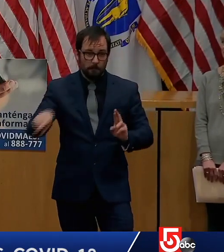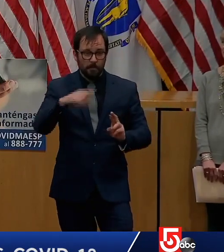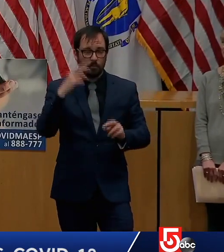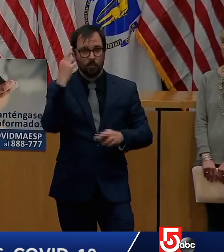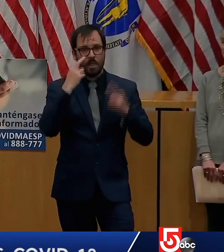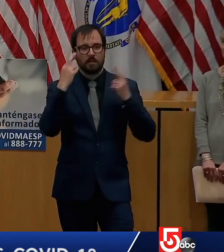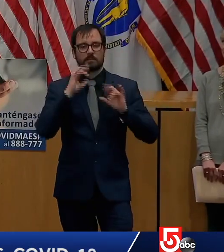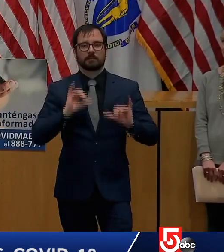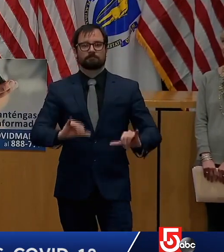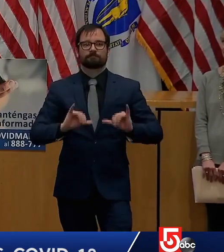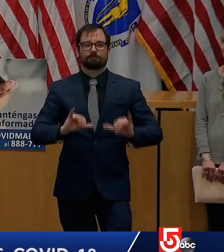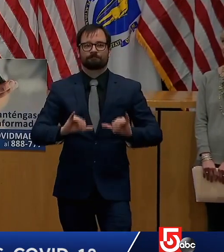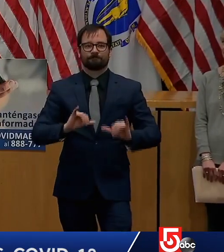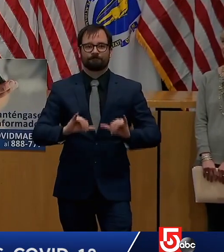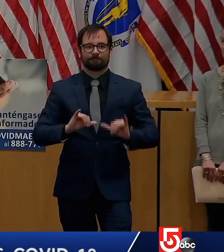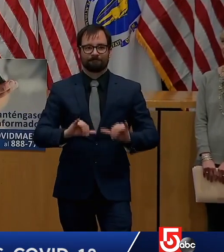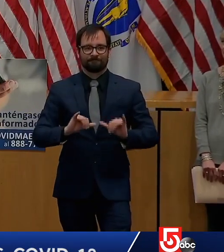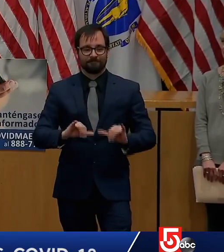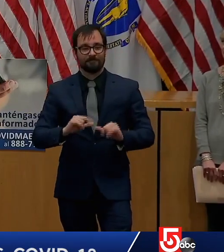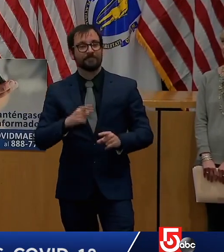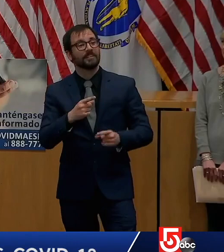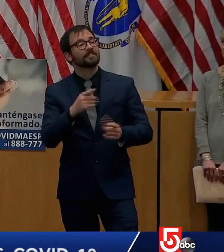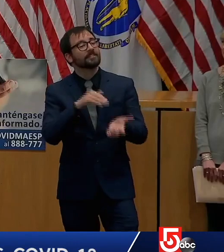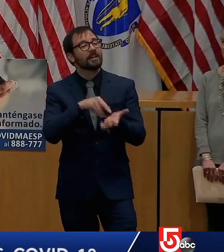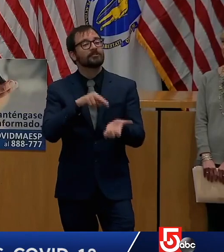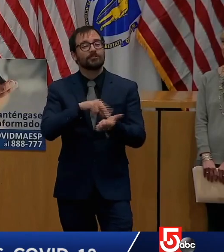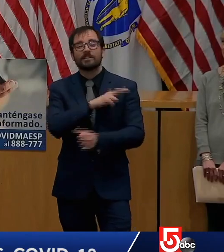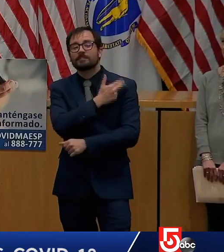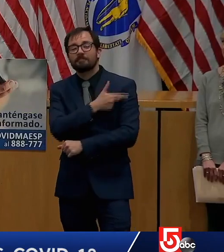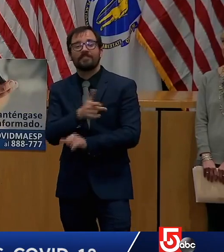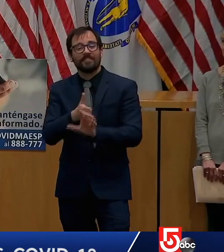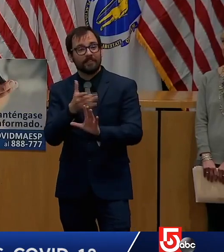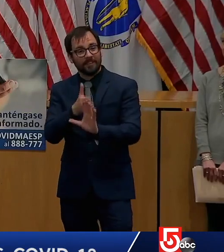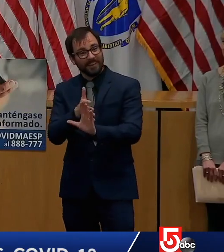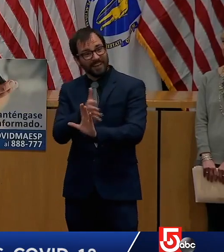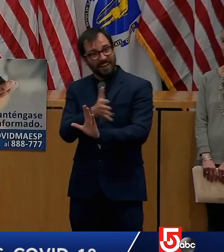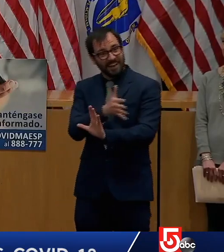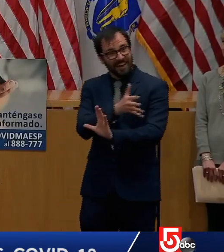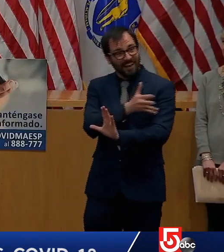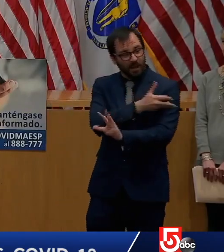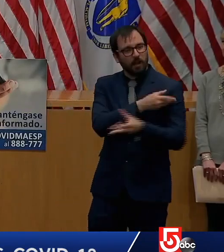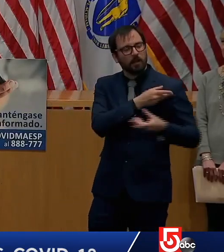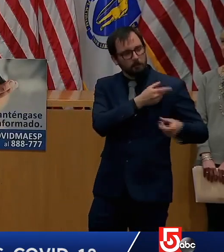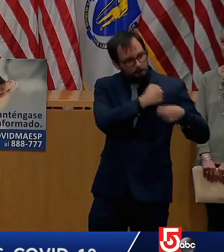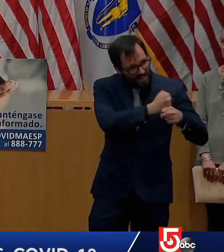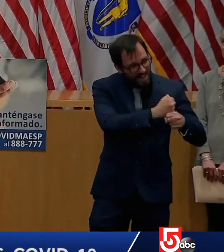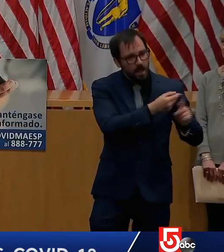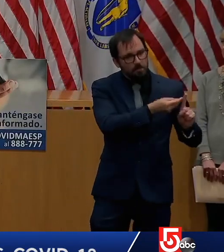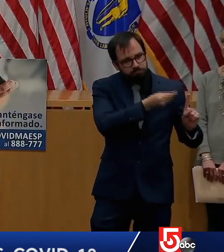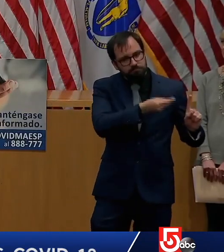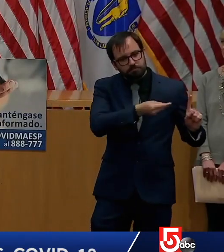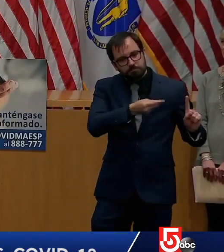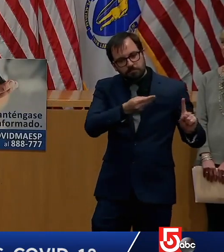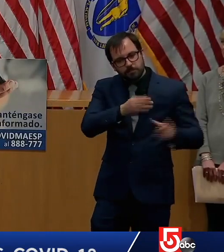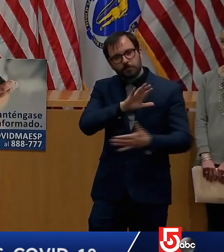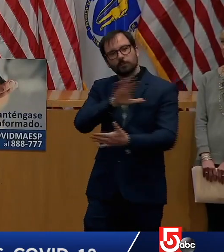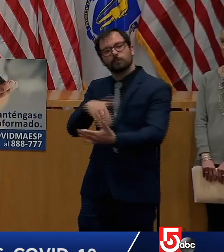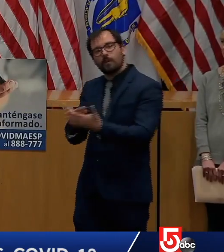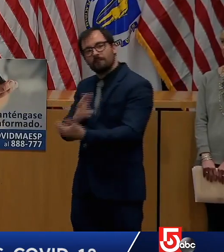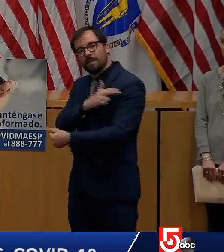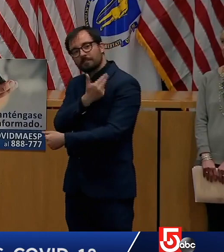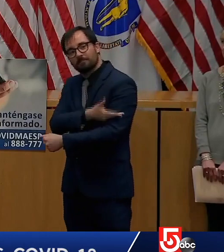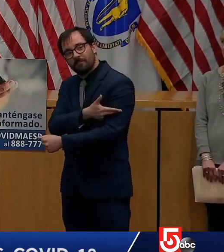PPE and safety for your health care workers, they can't all start in other countries. I mean, we need to